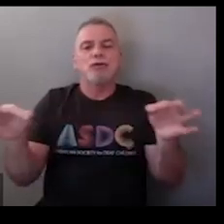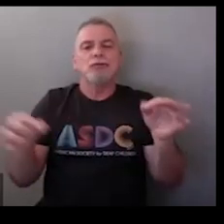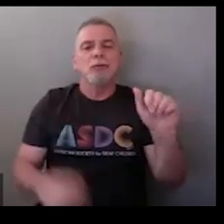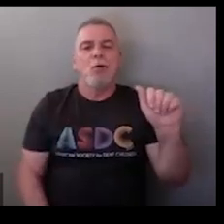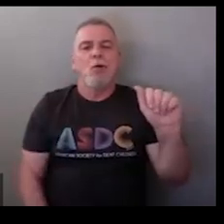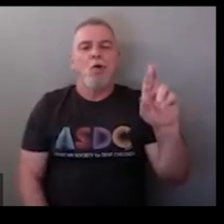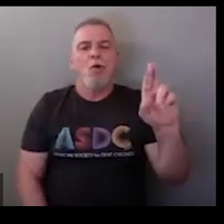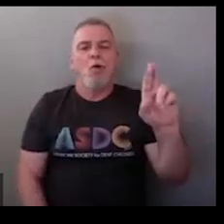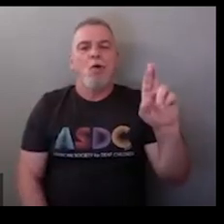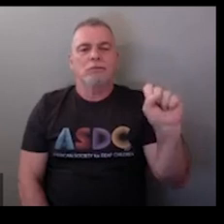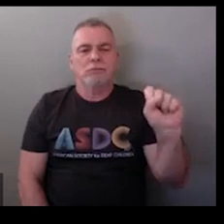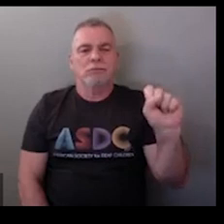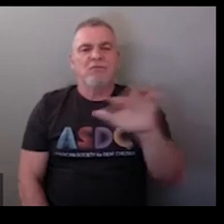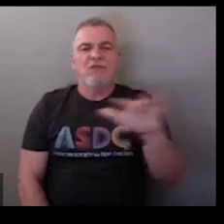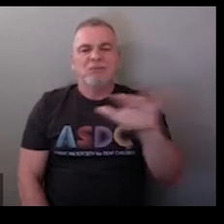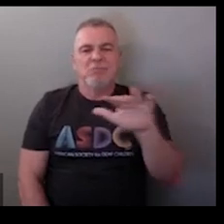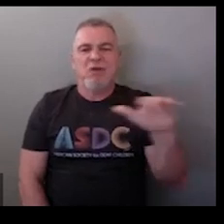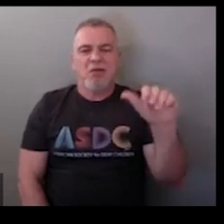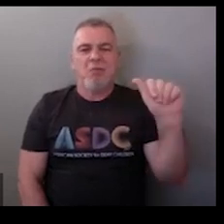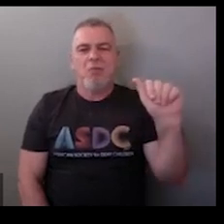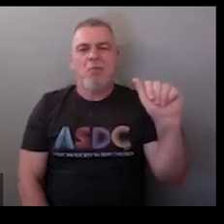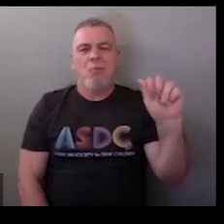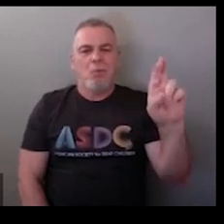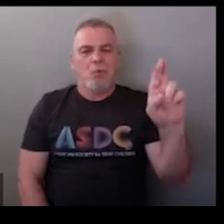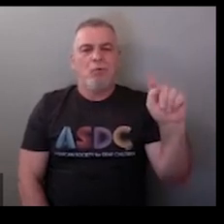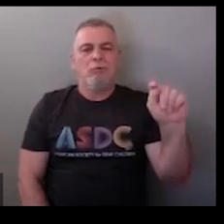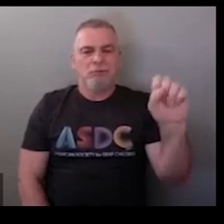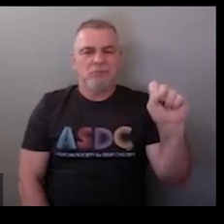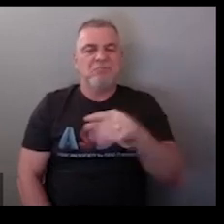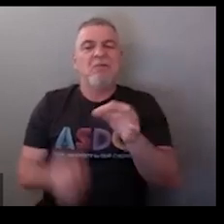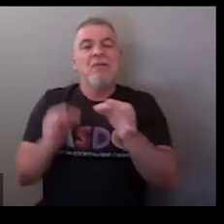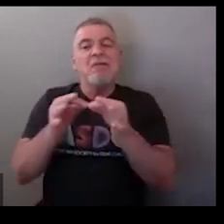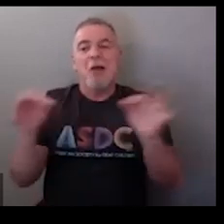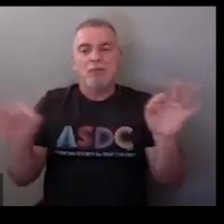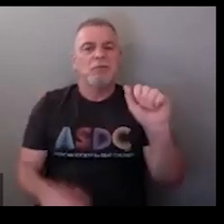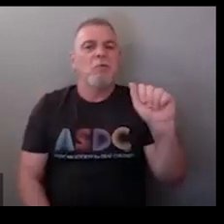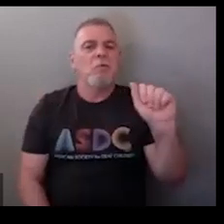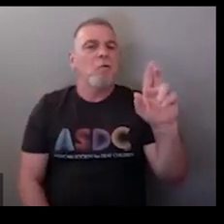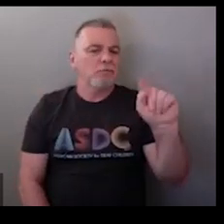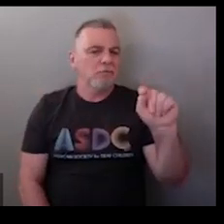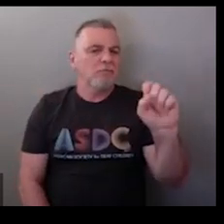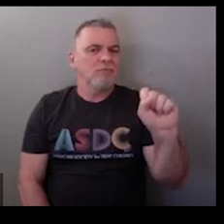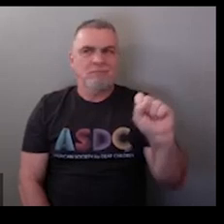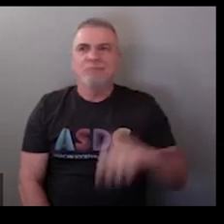okay english language arts which you would fingerspell arts